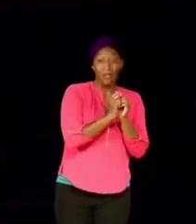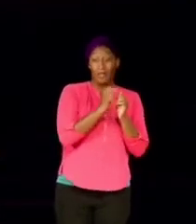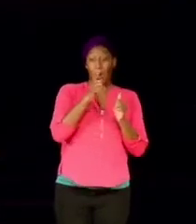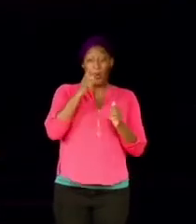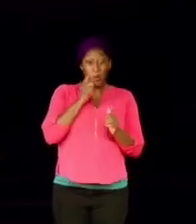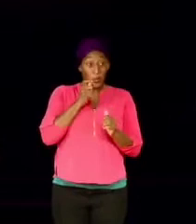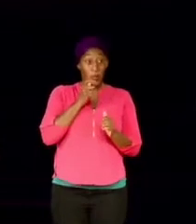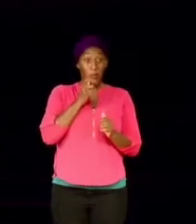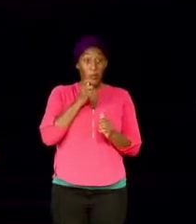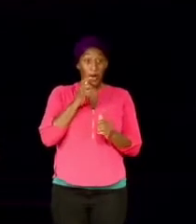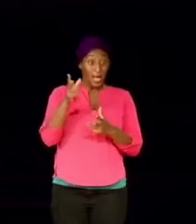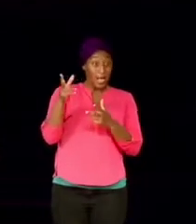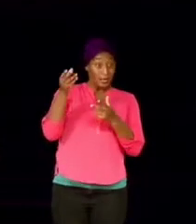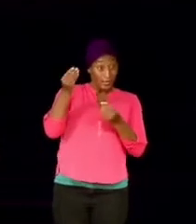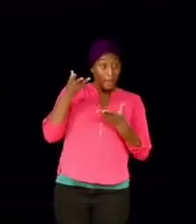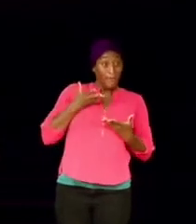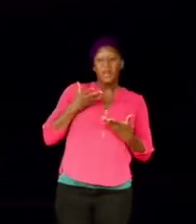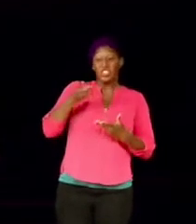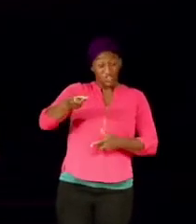it or not, she be listening.